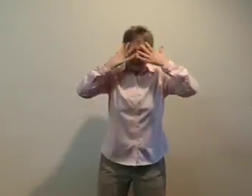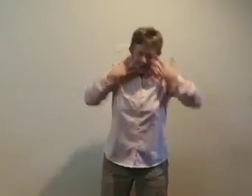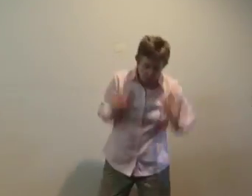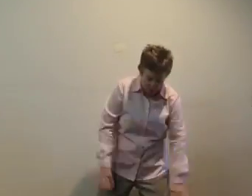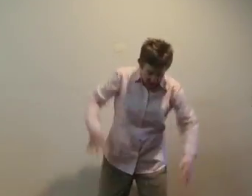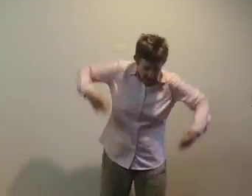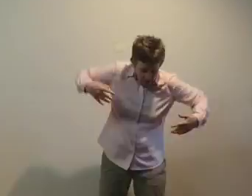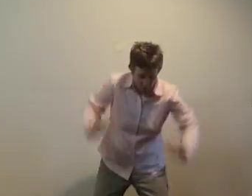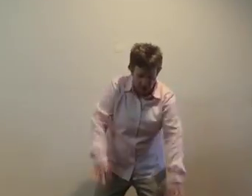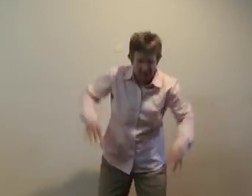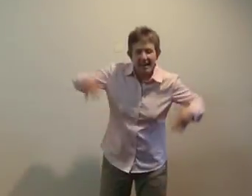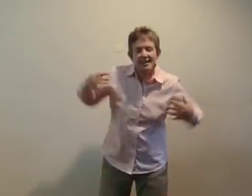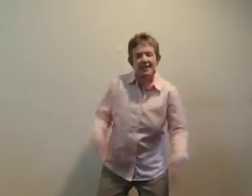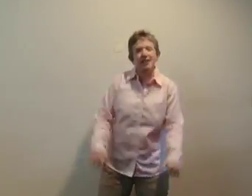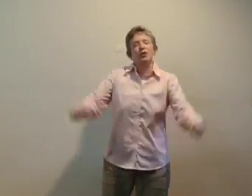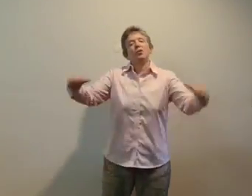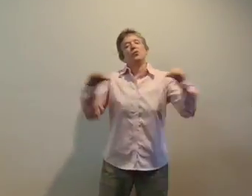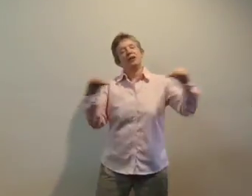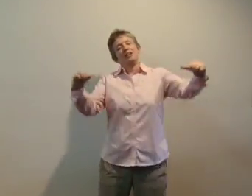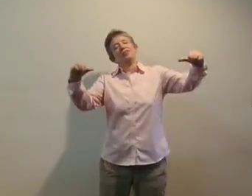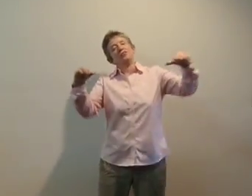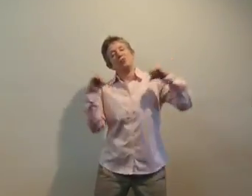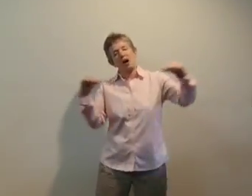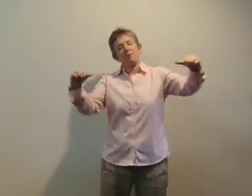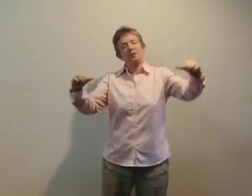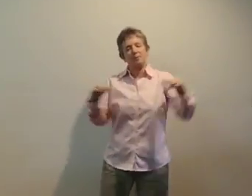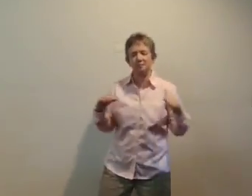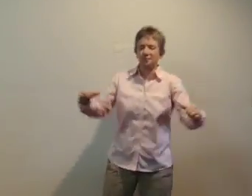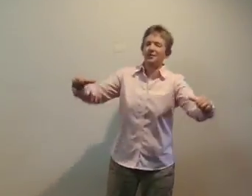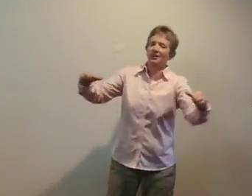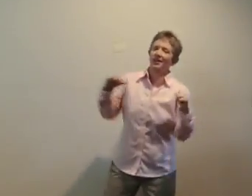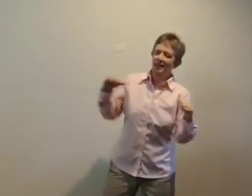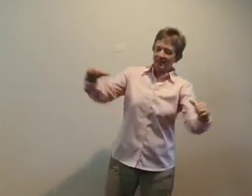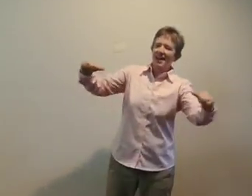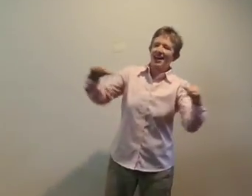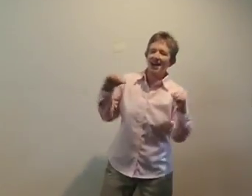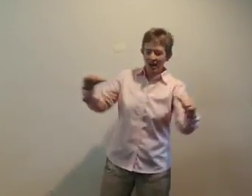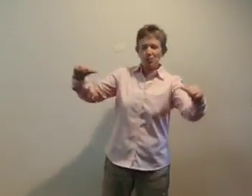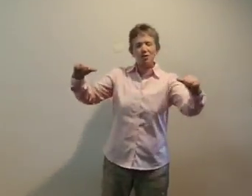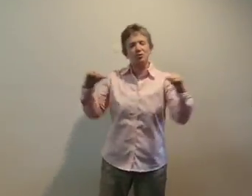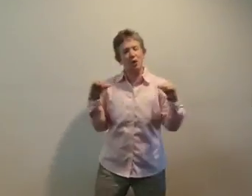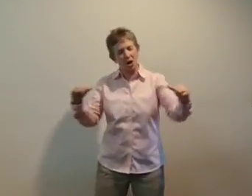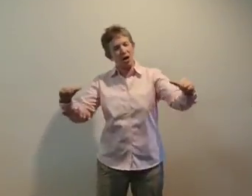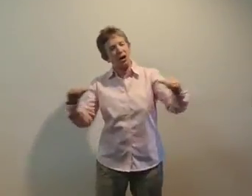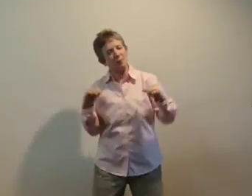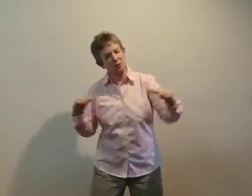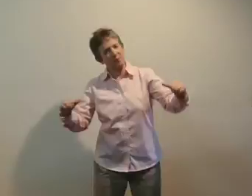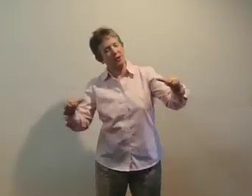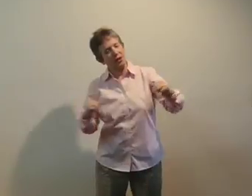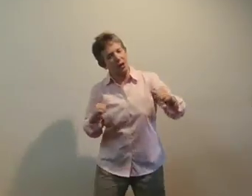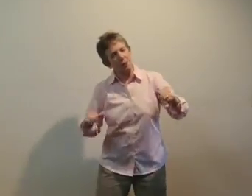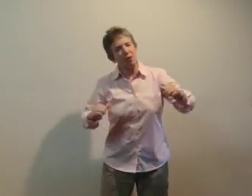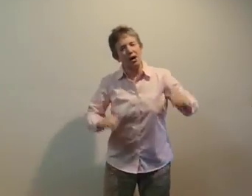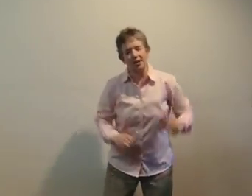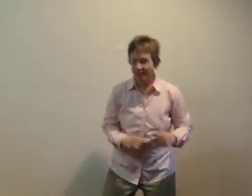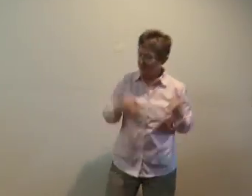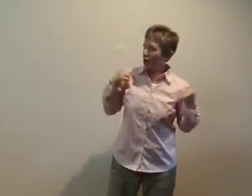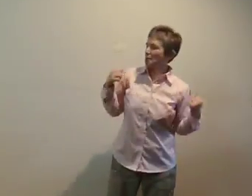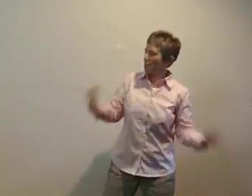as wet as life can get. We're swamps, yeah, we're swamps. But it's the